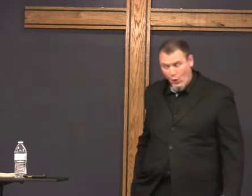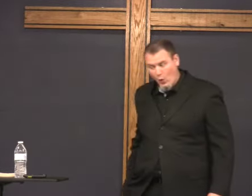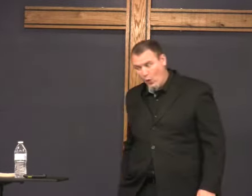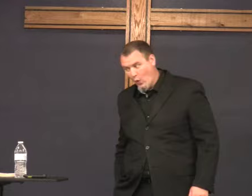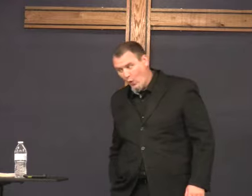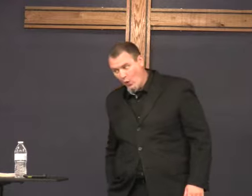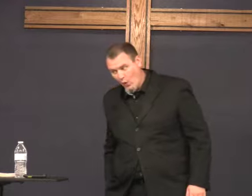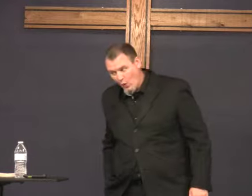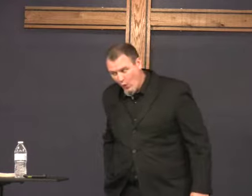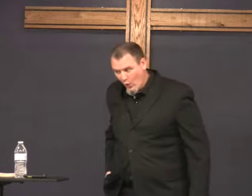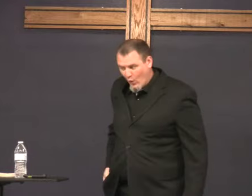oh no